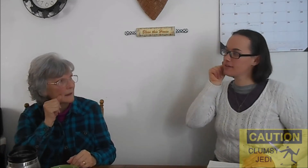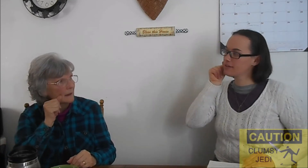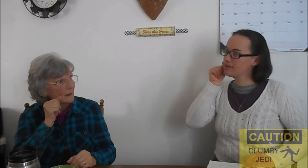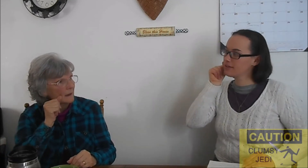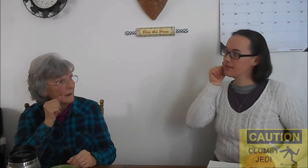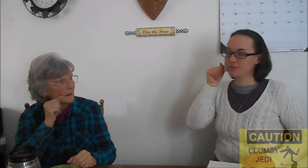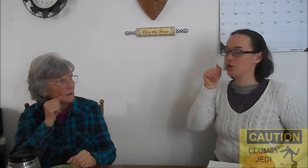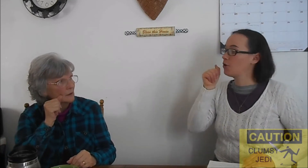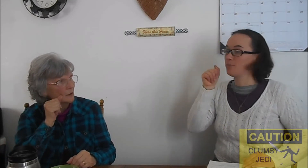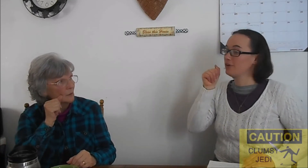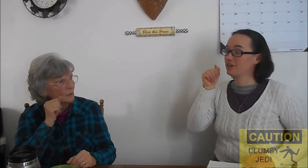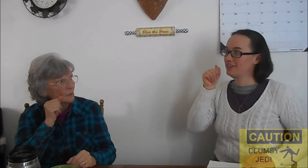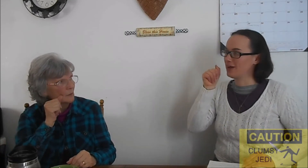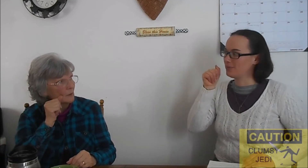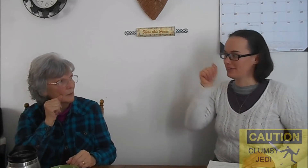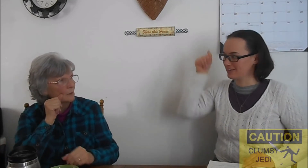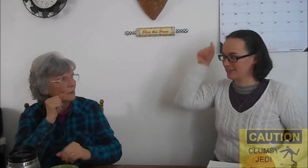Grandparent? Nope, we already did that one. Oh.